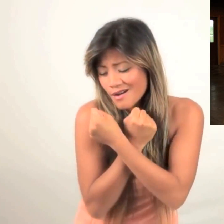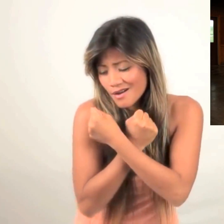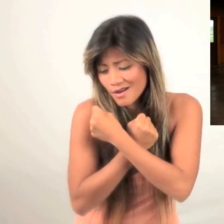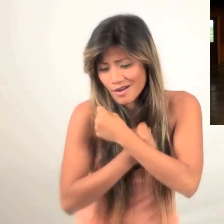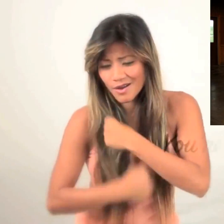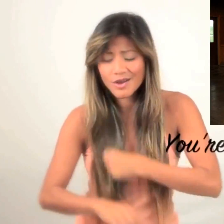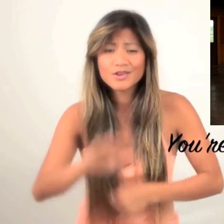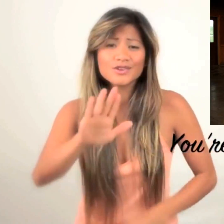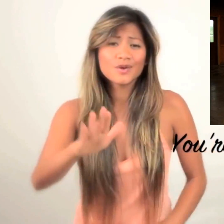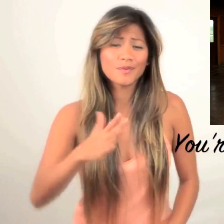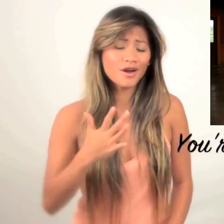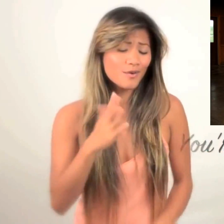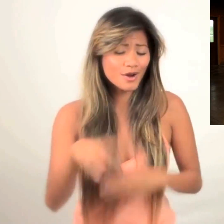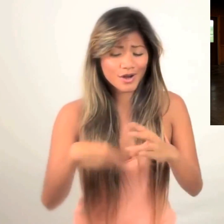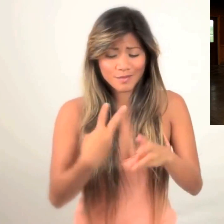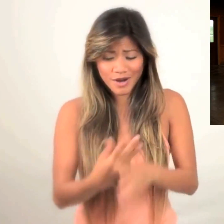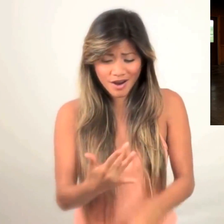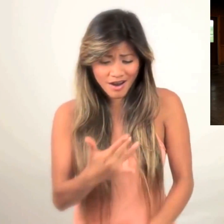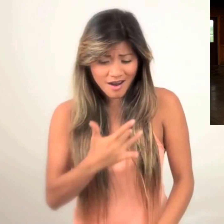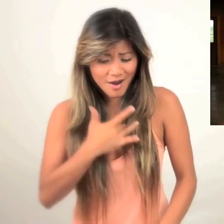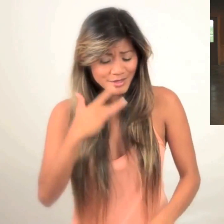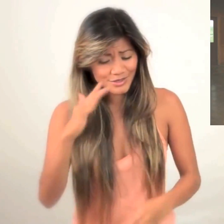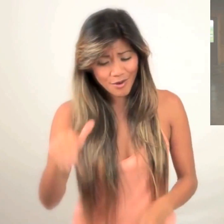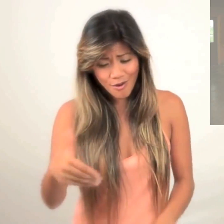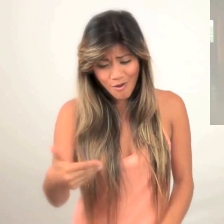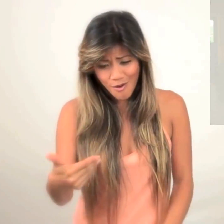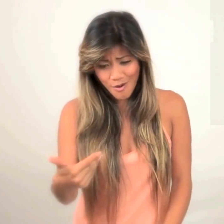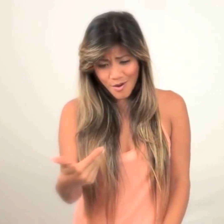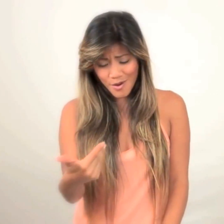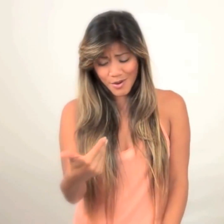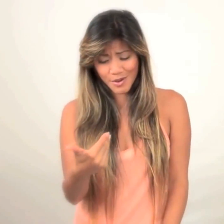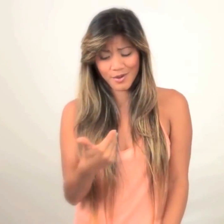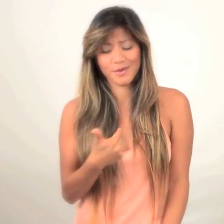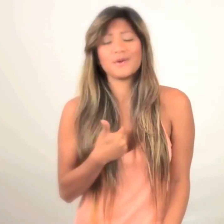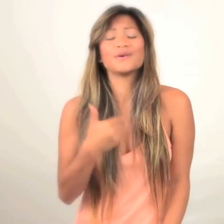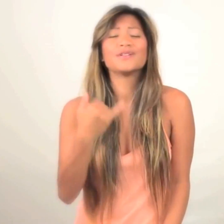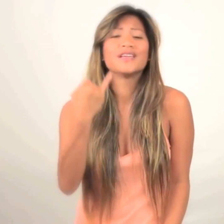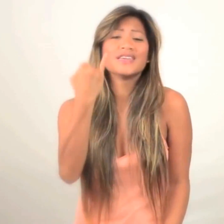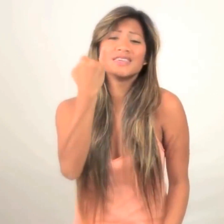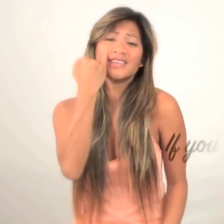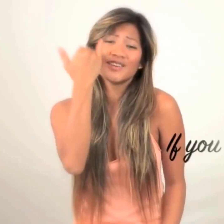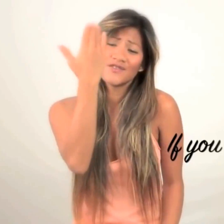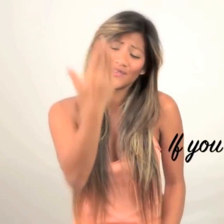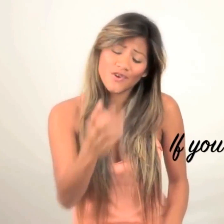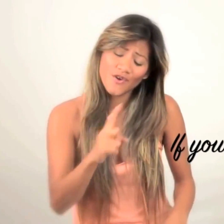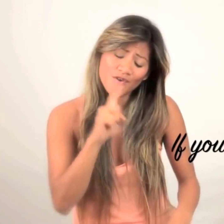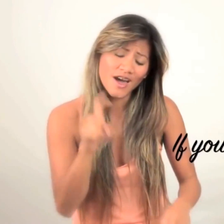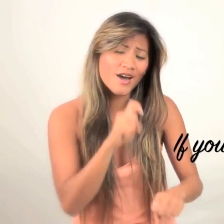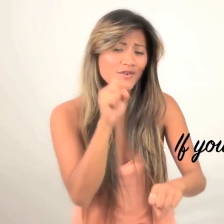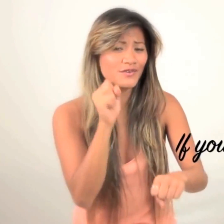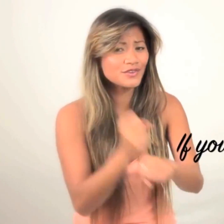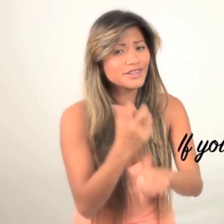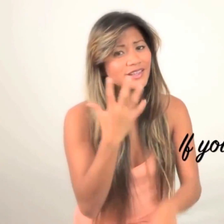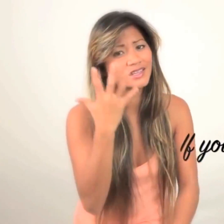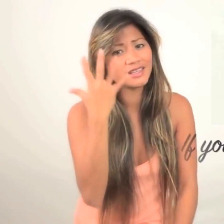You're my world, my heart, my soul If you ever leave